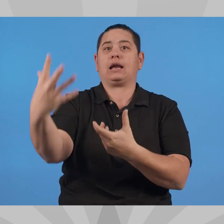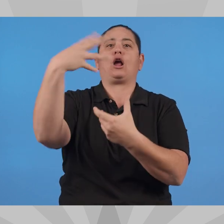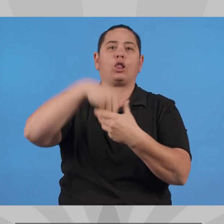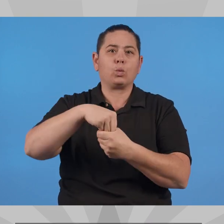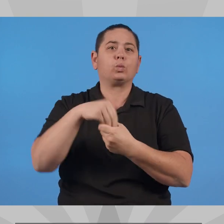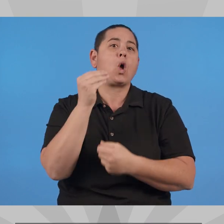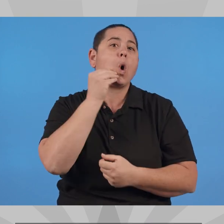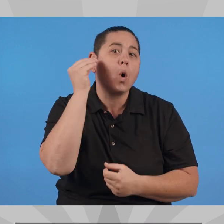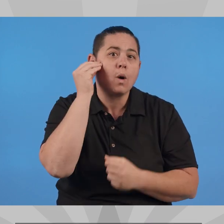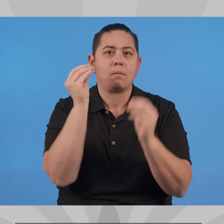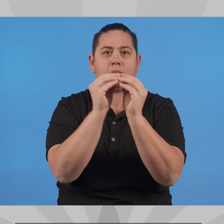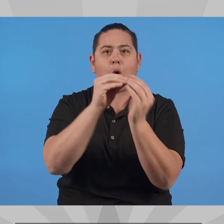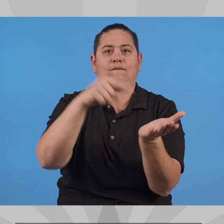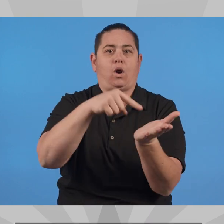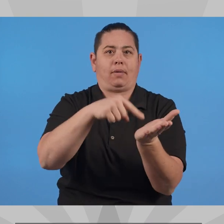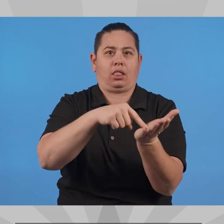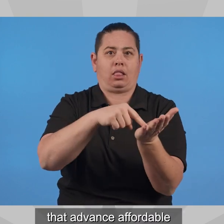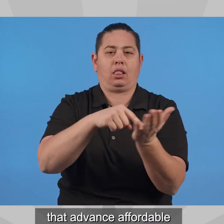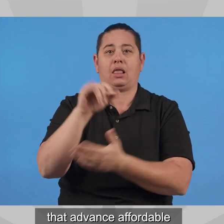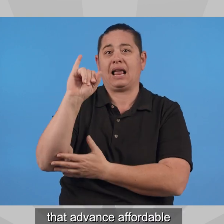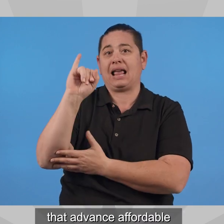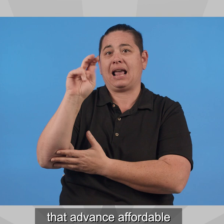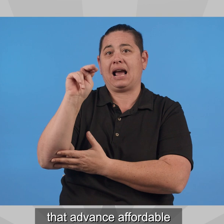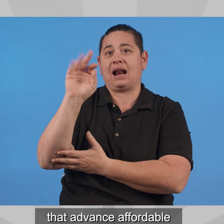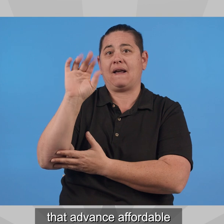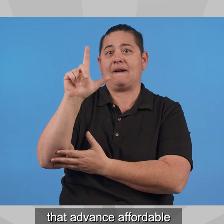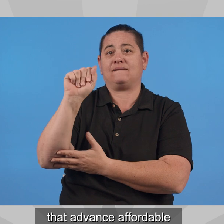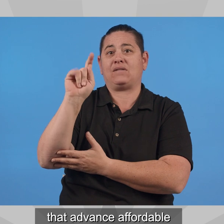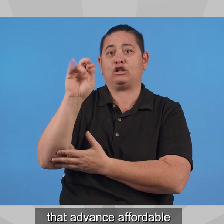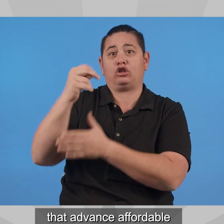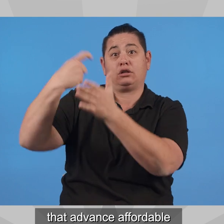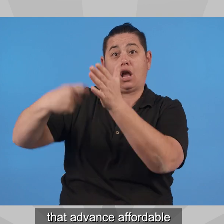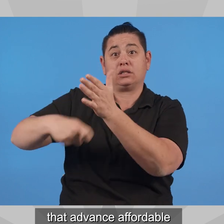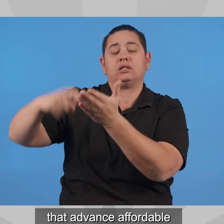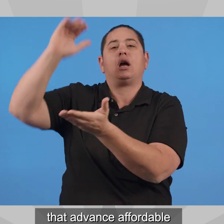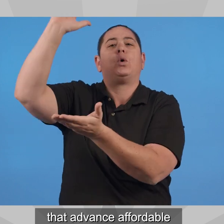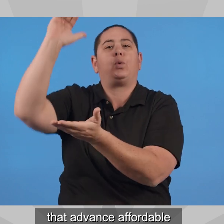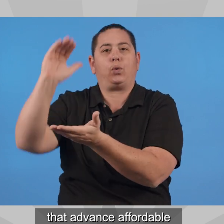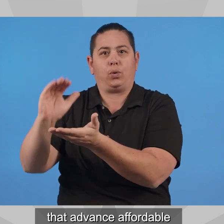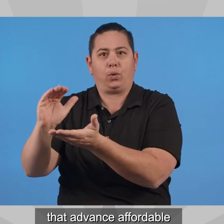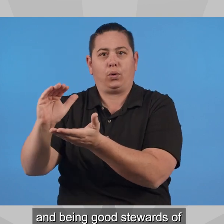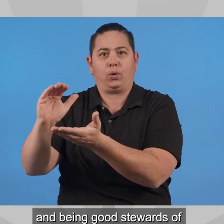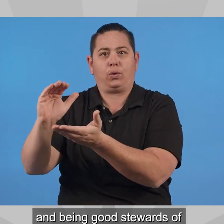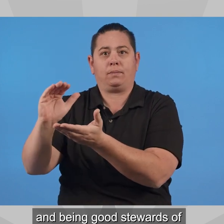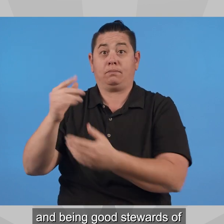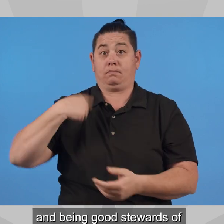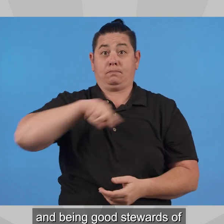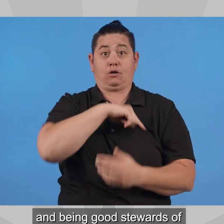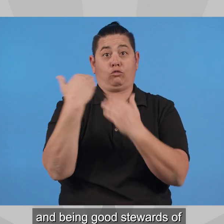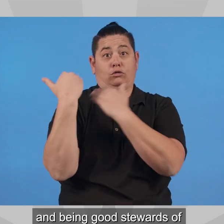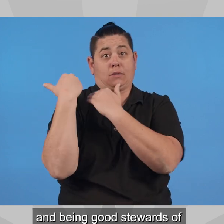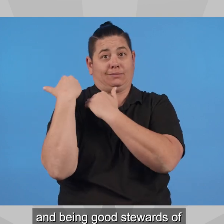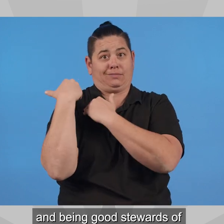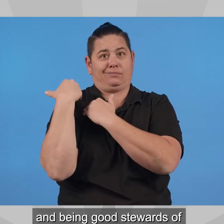This includes supporting initiatives that advance affordable housing, reducing inflation, and being good